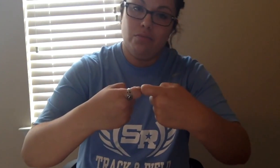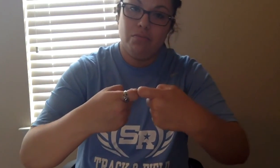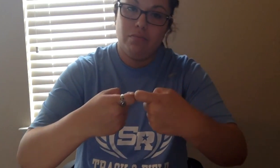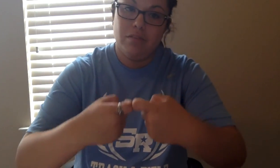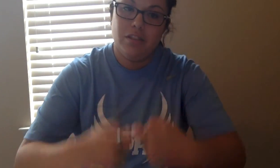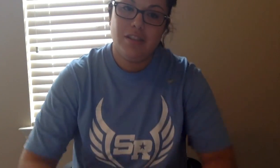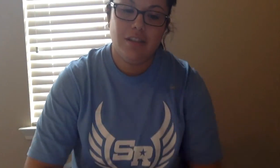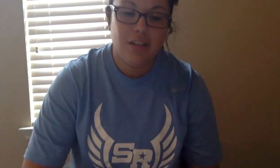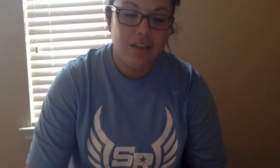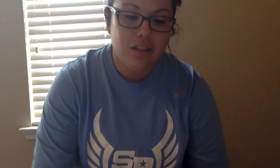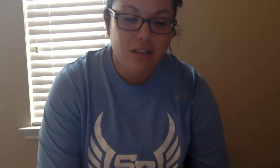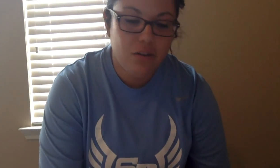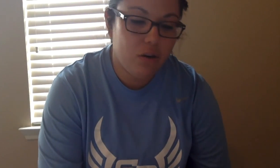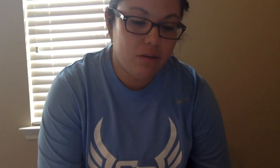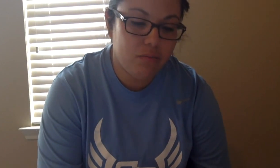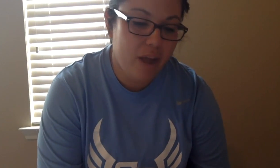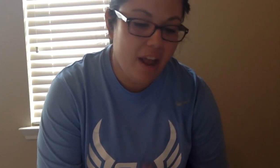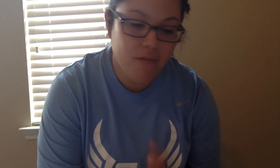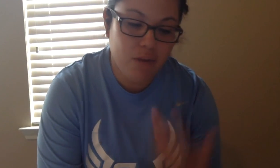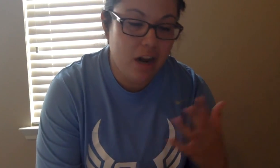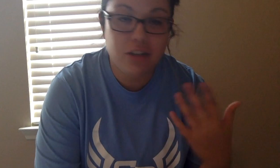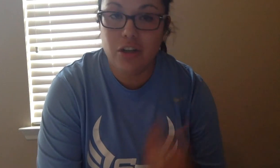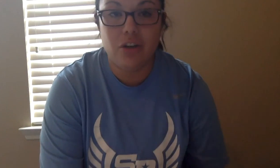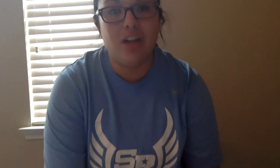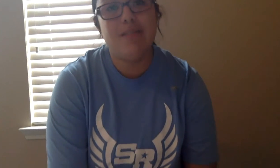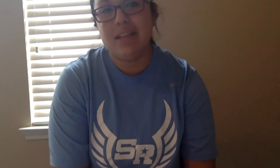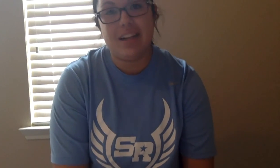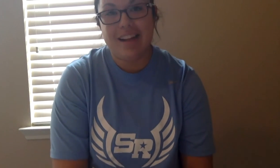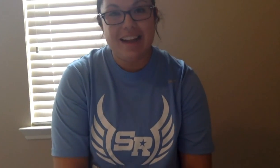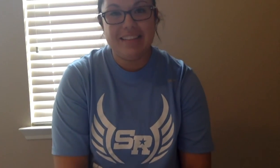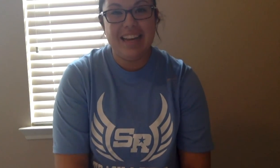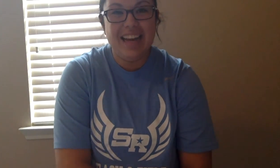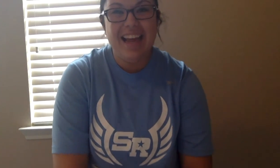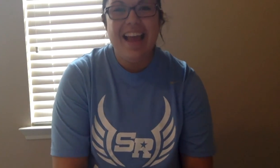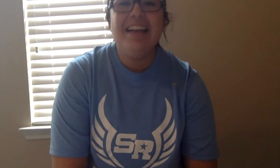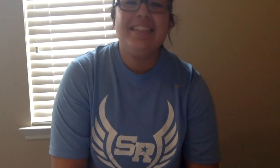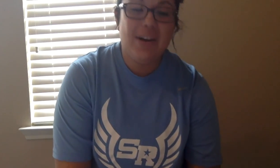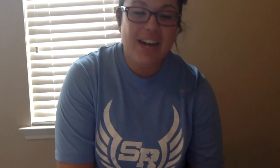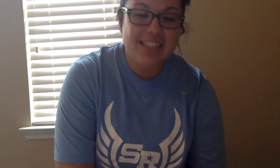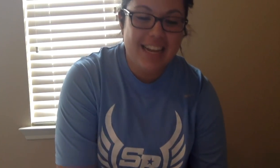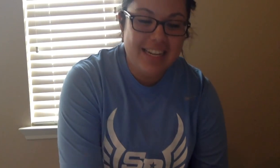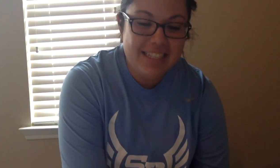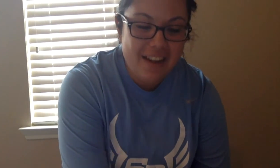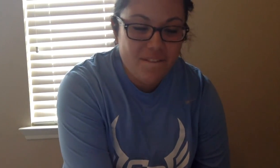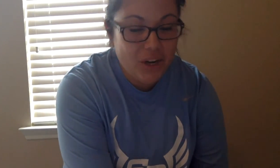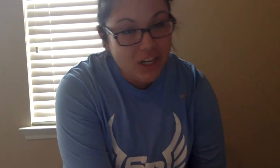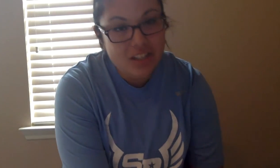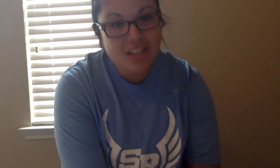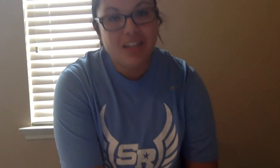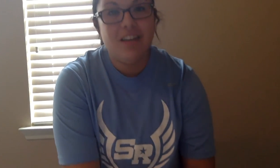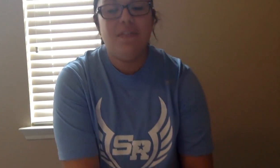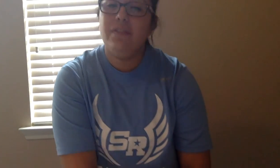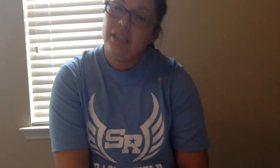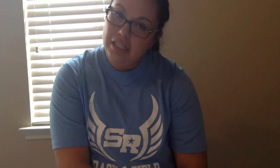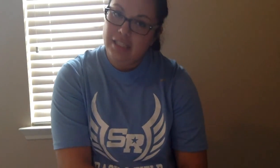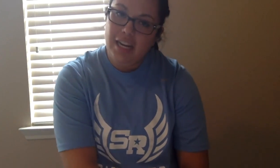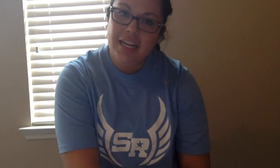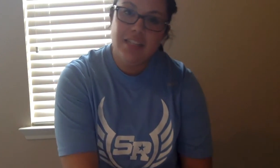or wave when I turn on something like that so guys that is the first 15 seconds